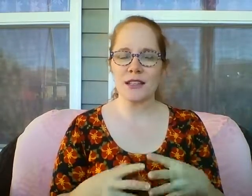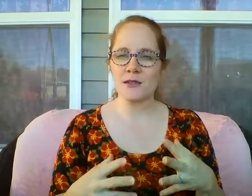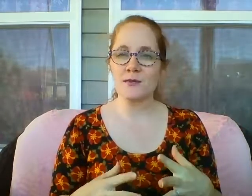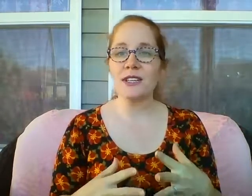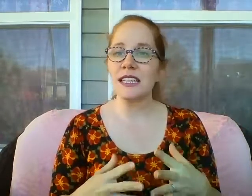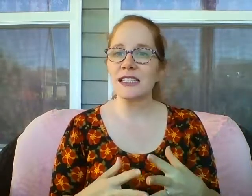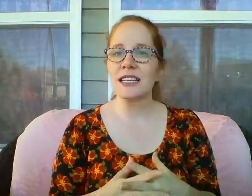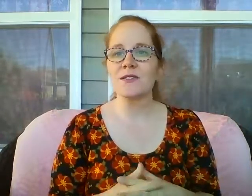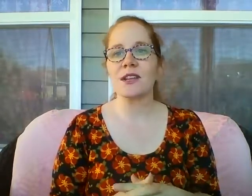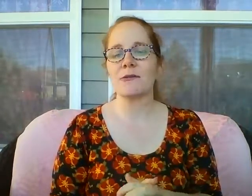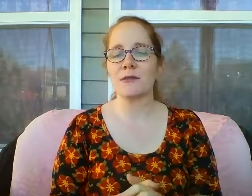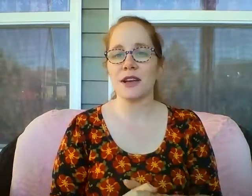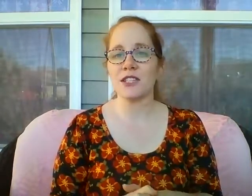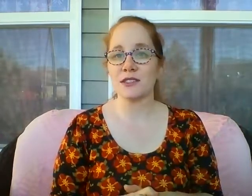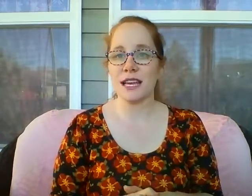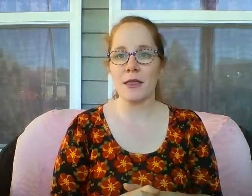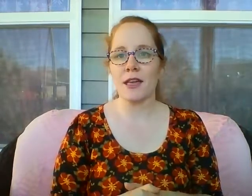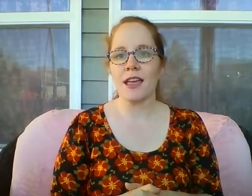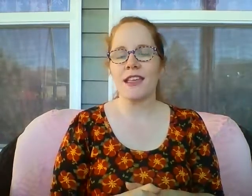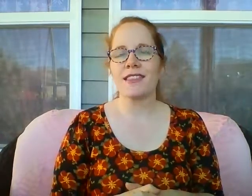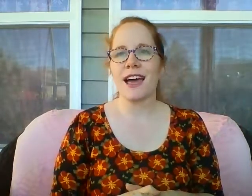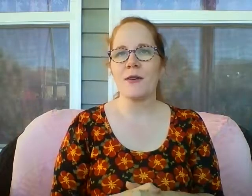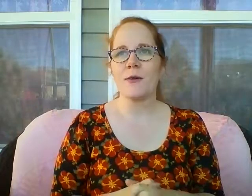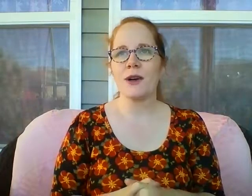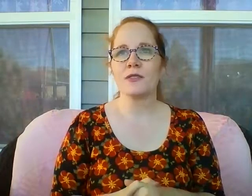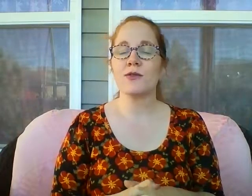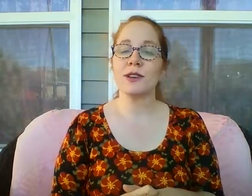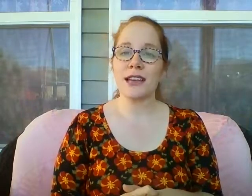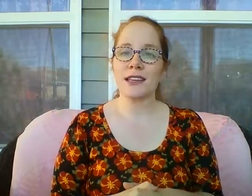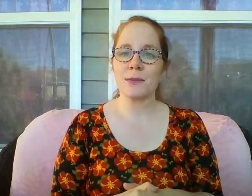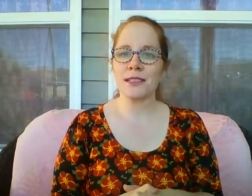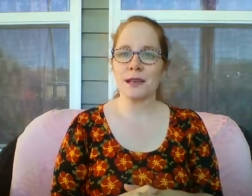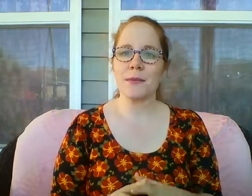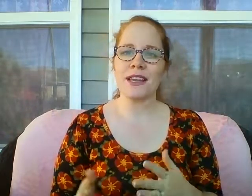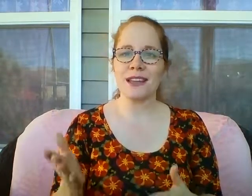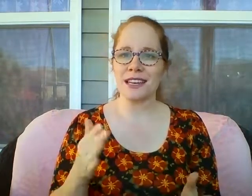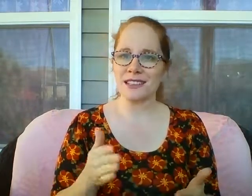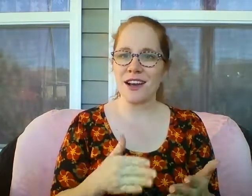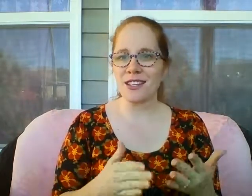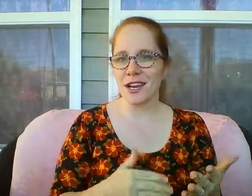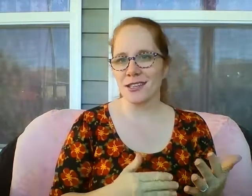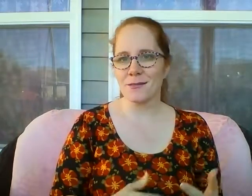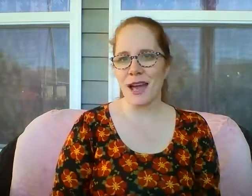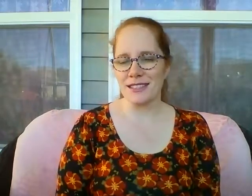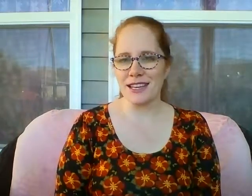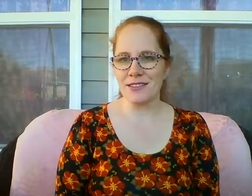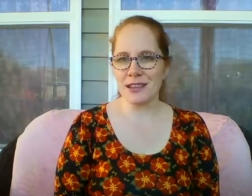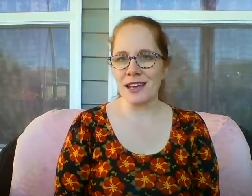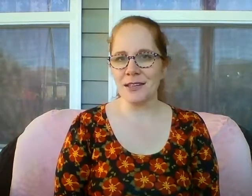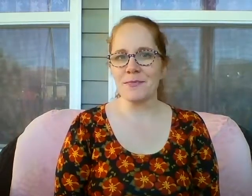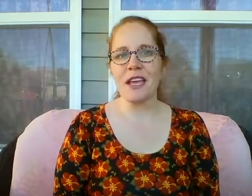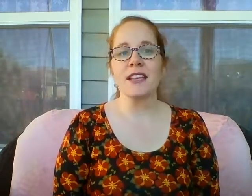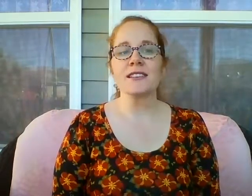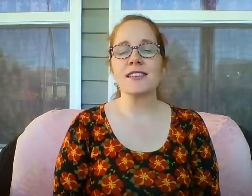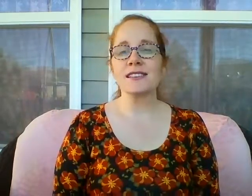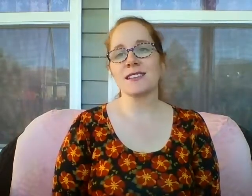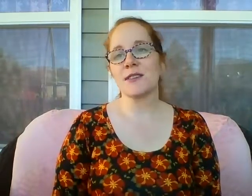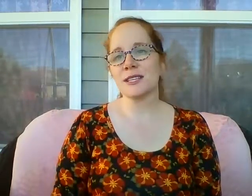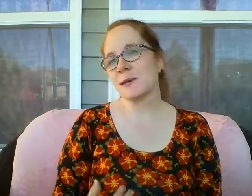this really intense feeling of revenge or death that was created by somebody, and then it's contracted and passed down through the line. So, this is going to be